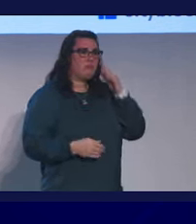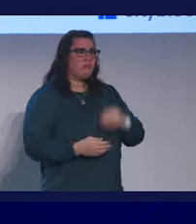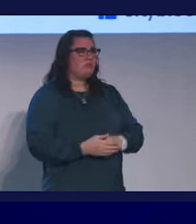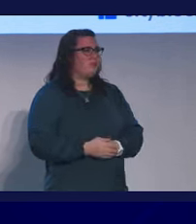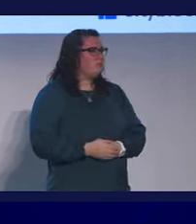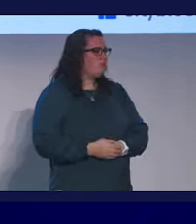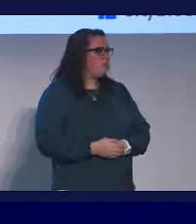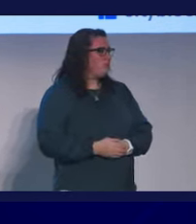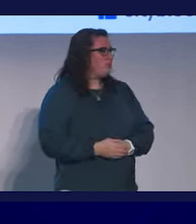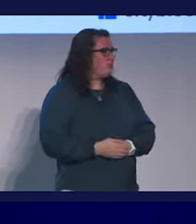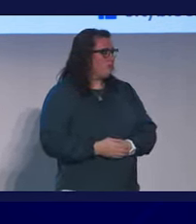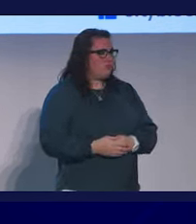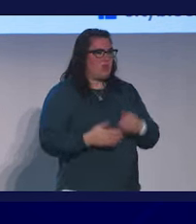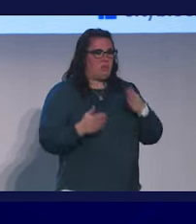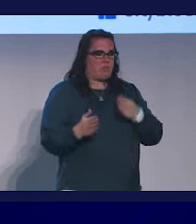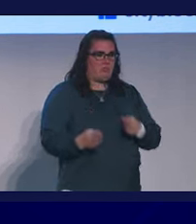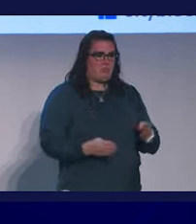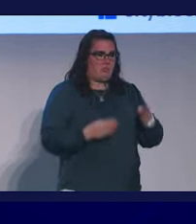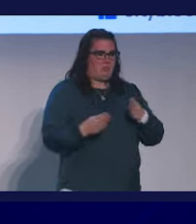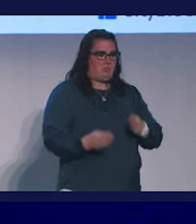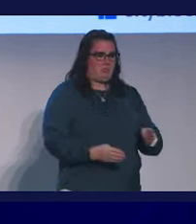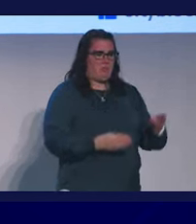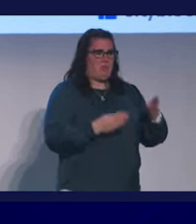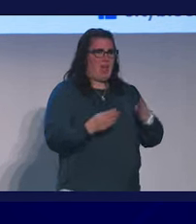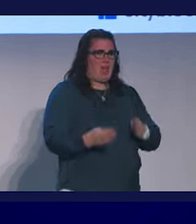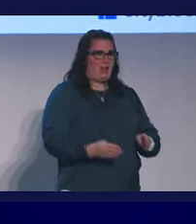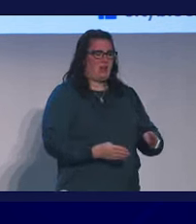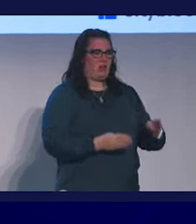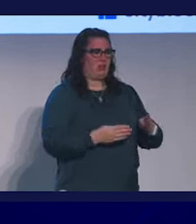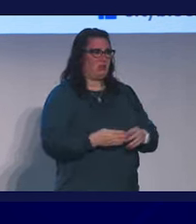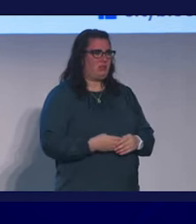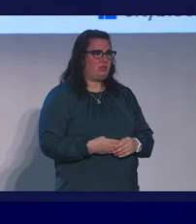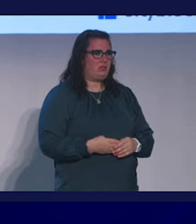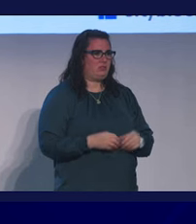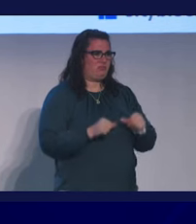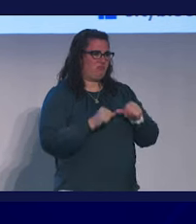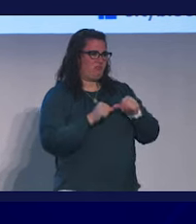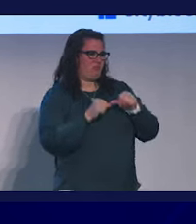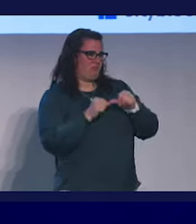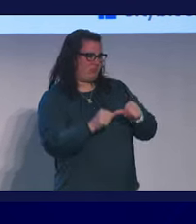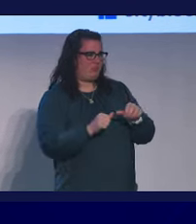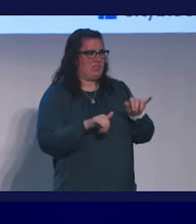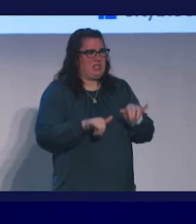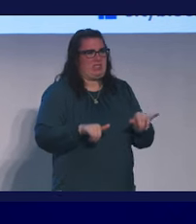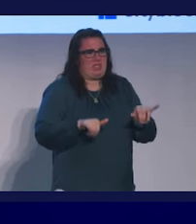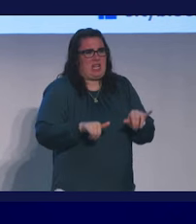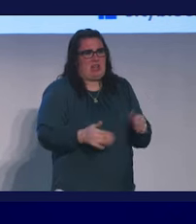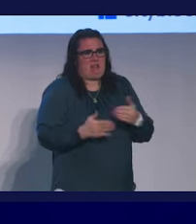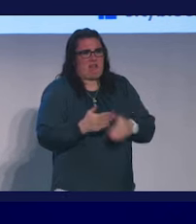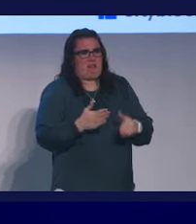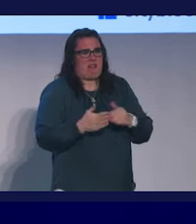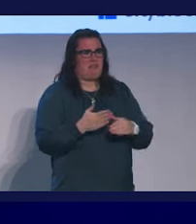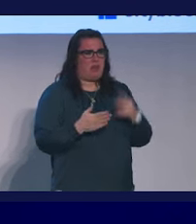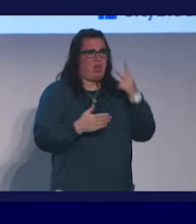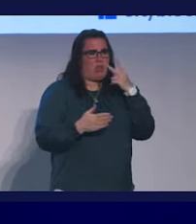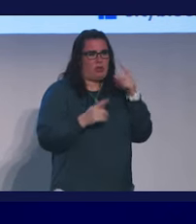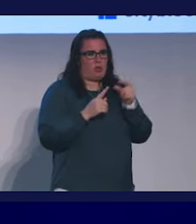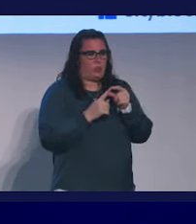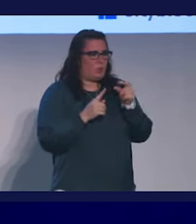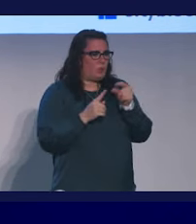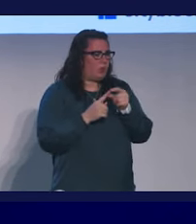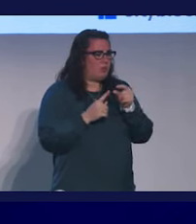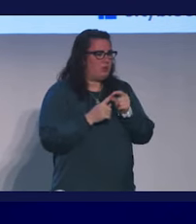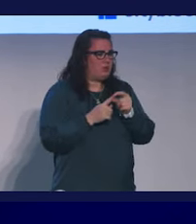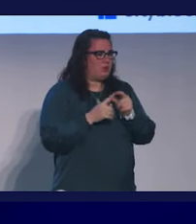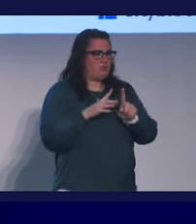And the pattern was so persistent and repetitive. I started to look at the words that were